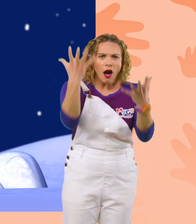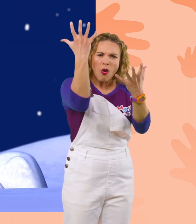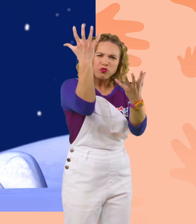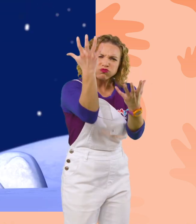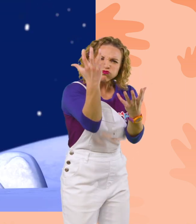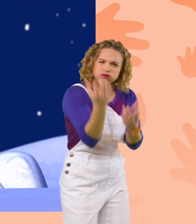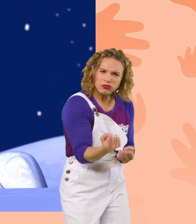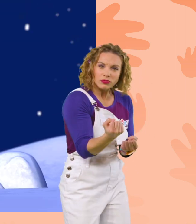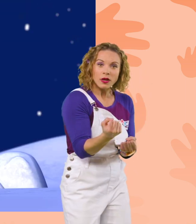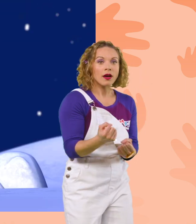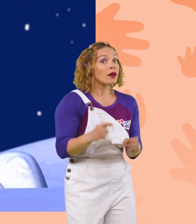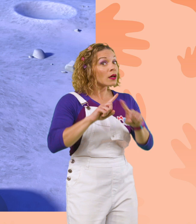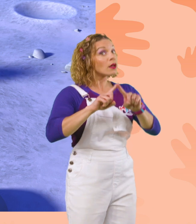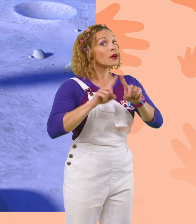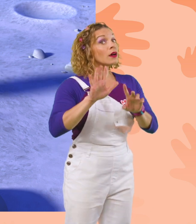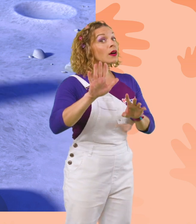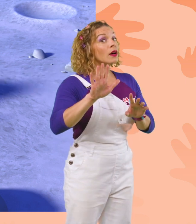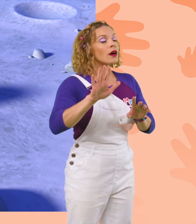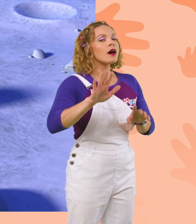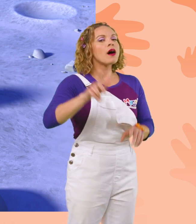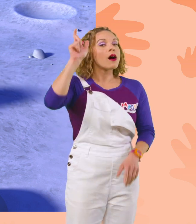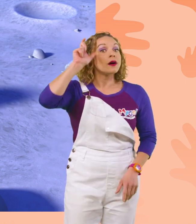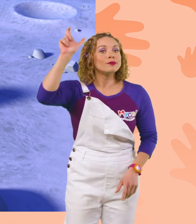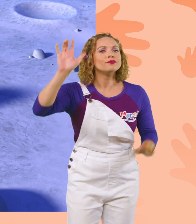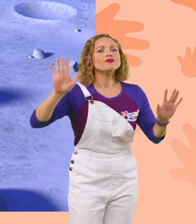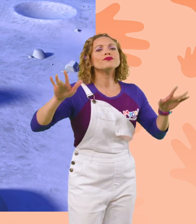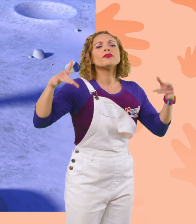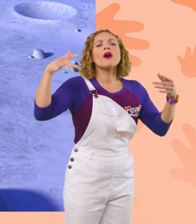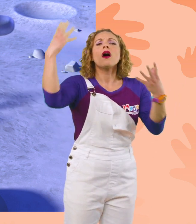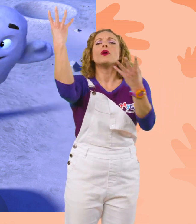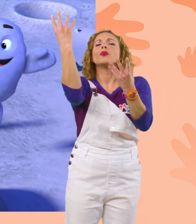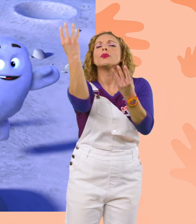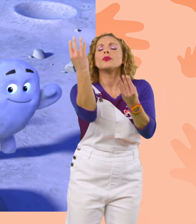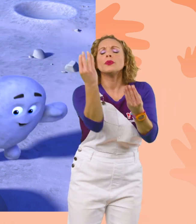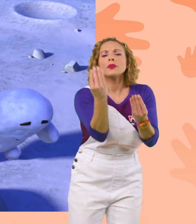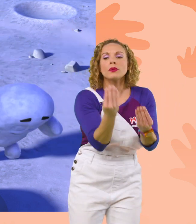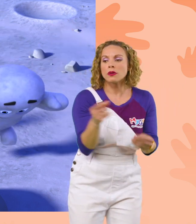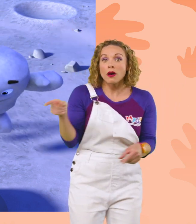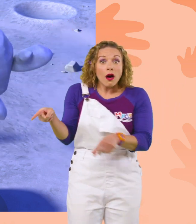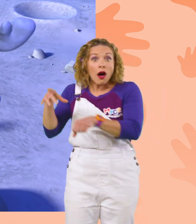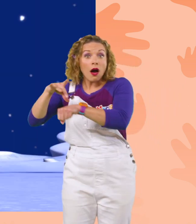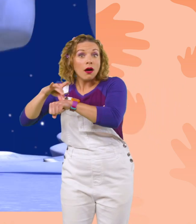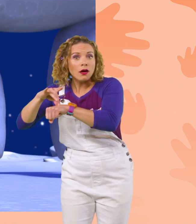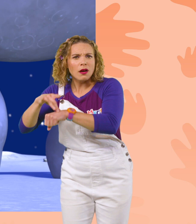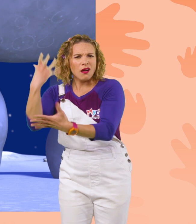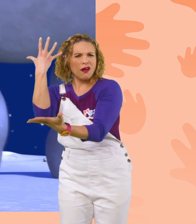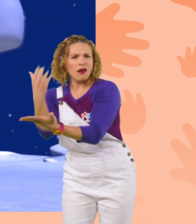down! But, but, but, there's way less gravity around the moon than on Earth because the moon